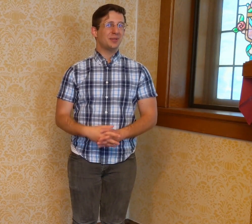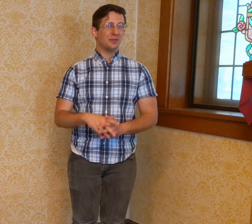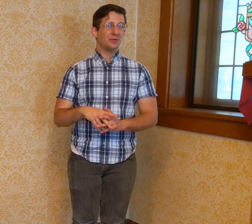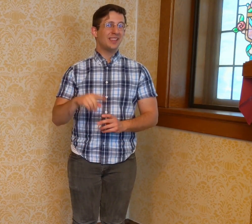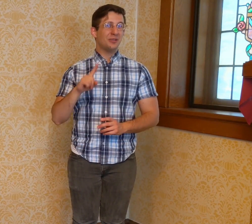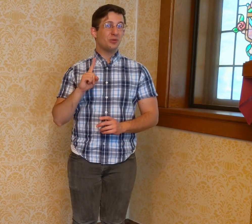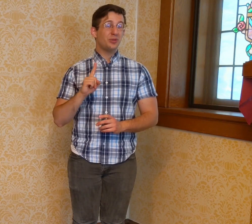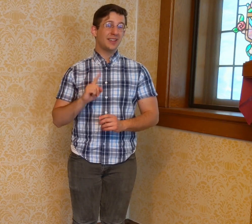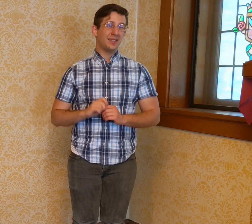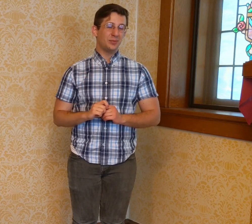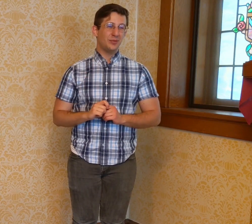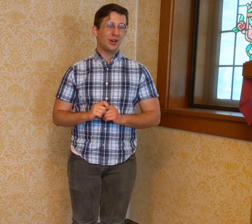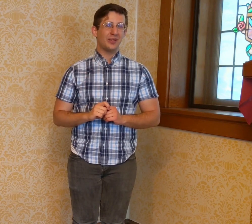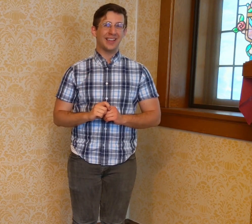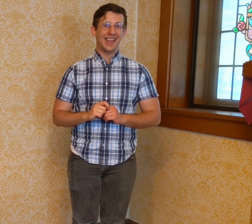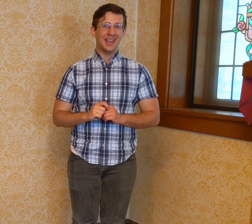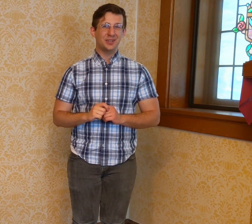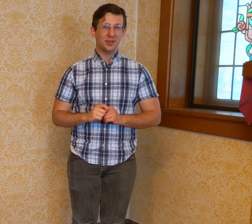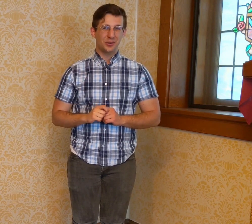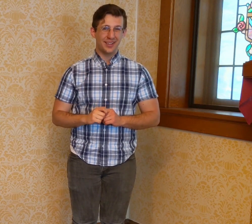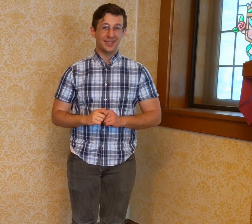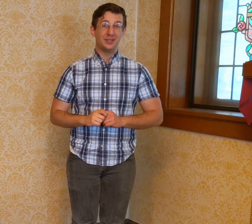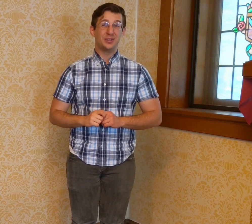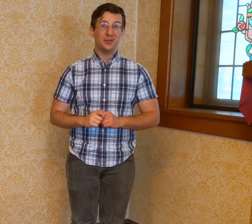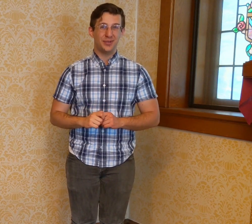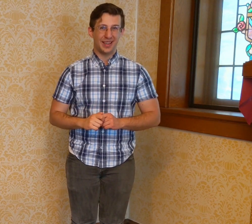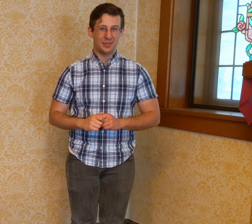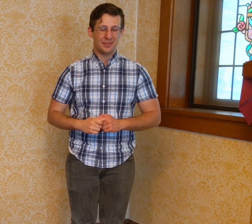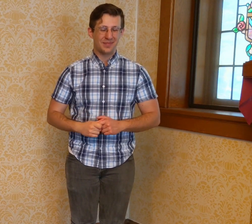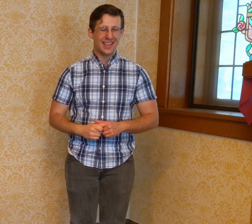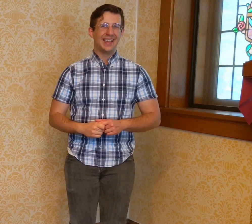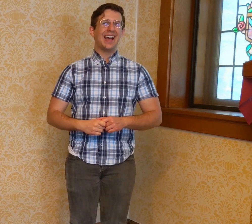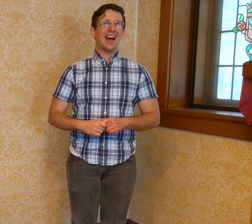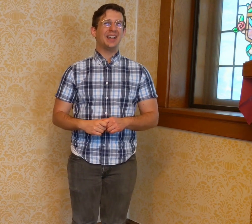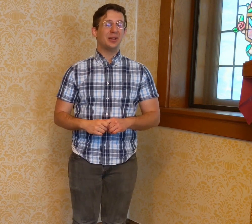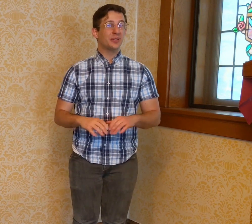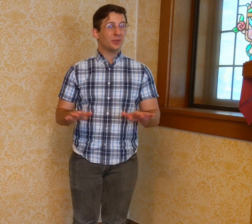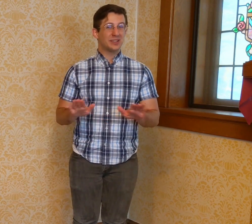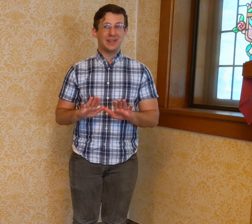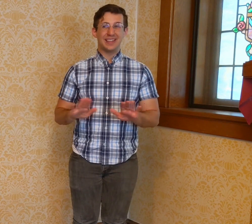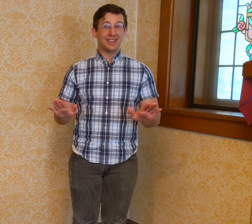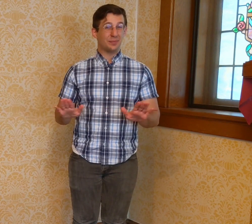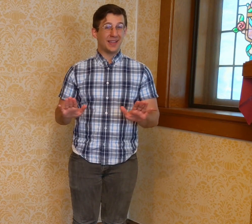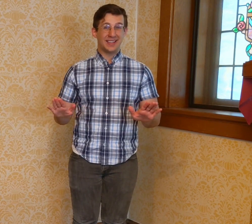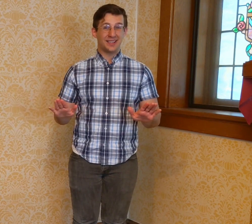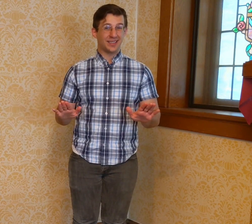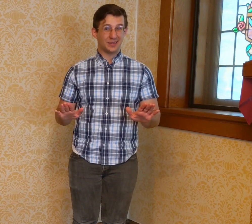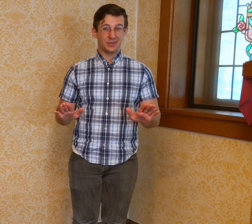a really cool dance move called the Cantor Chris Two-Step. I know it's going to be the next big dance that they're